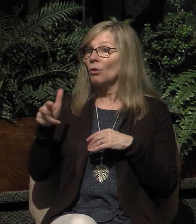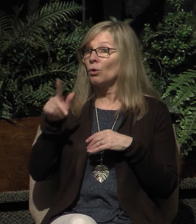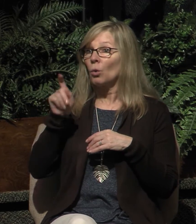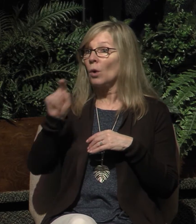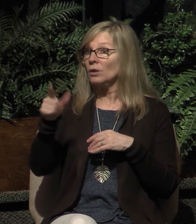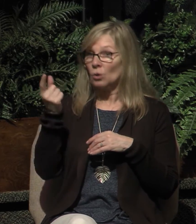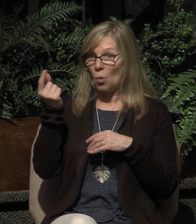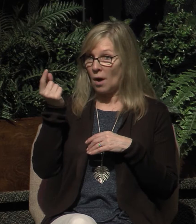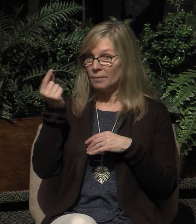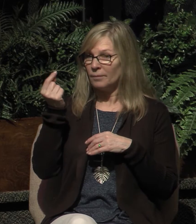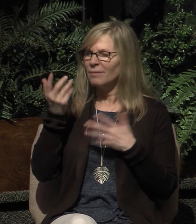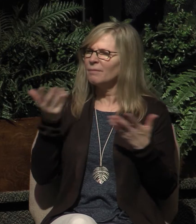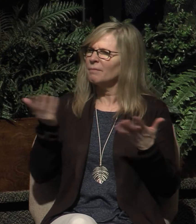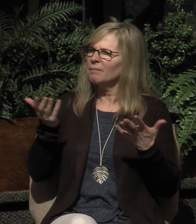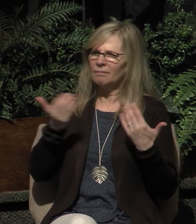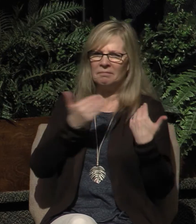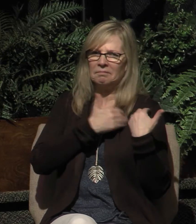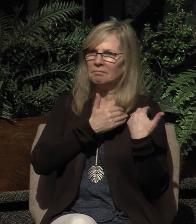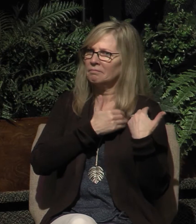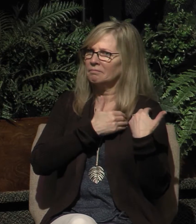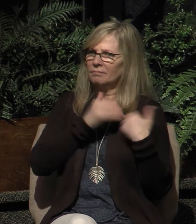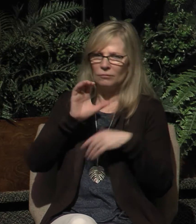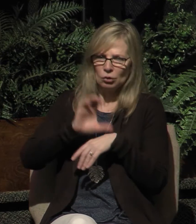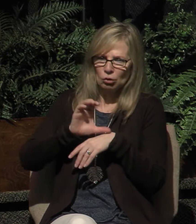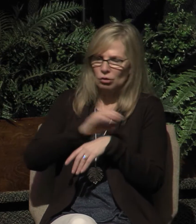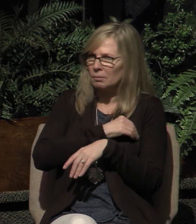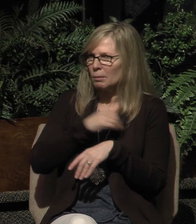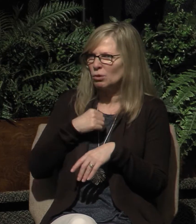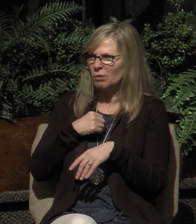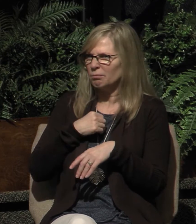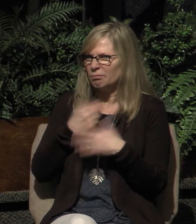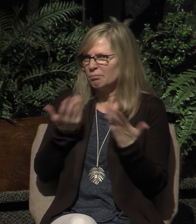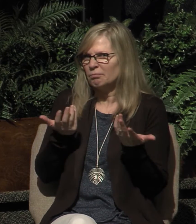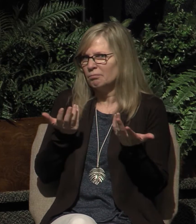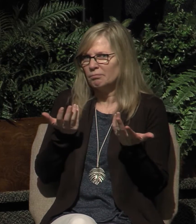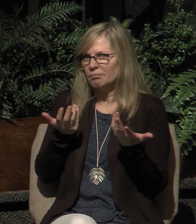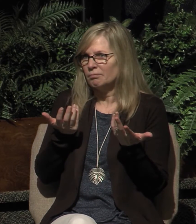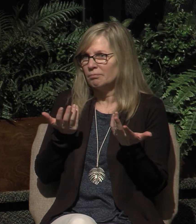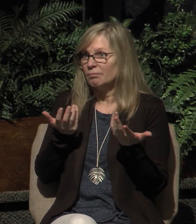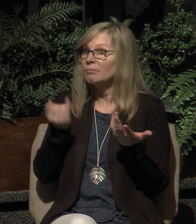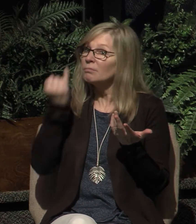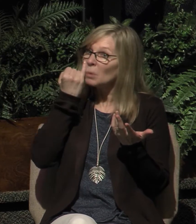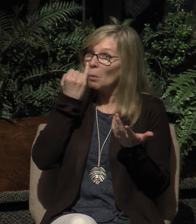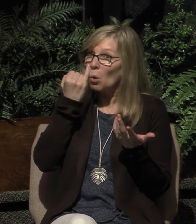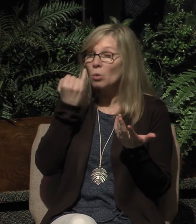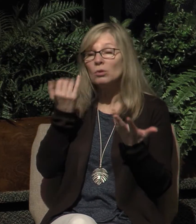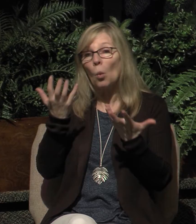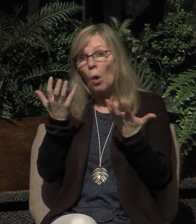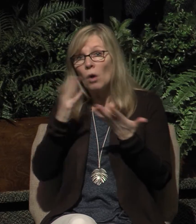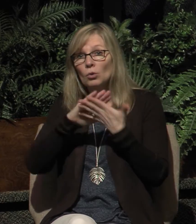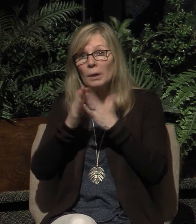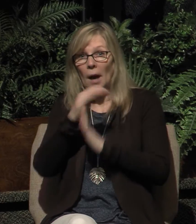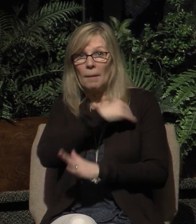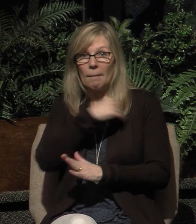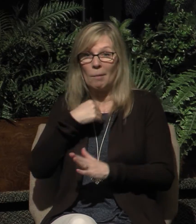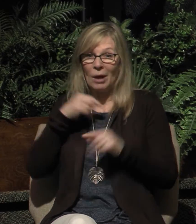the responsibilities of church members? If one is to become a member of this church, or for that matter,